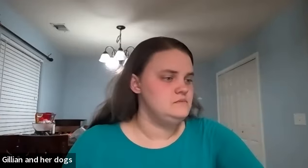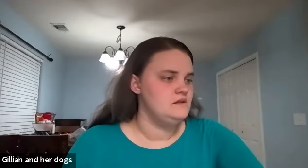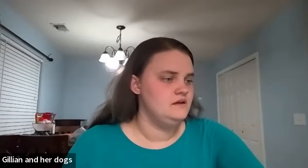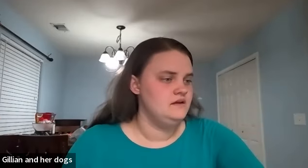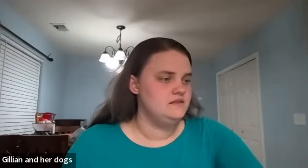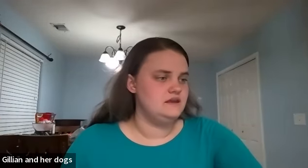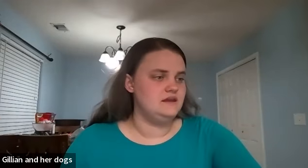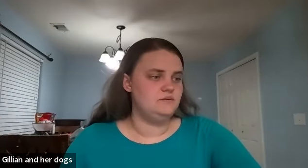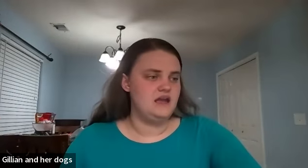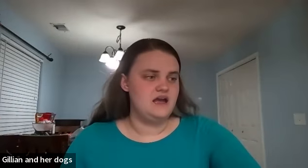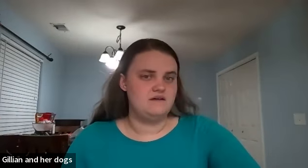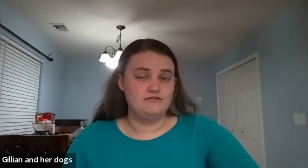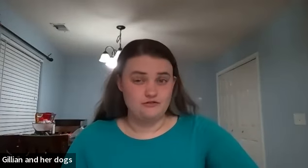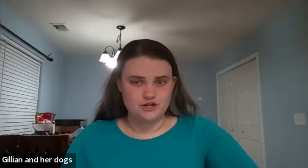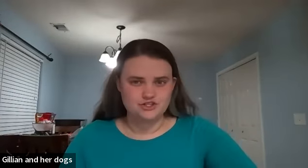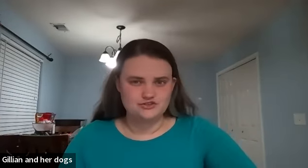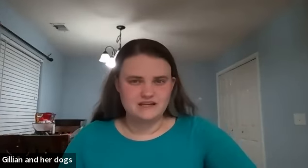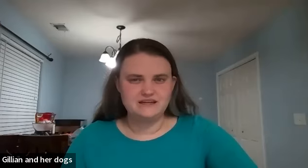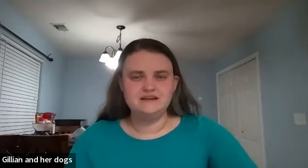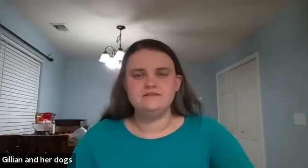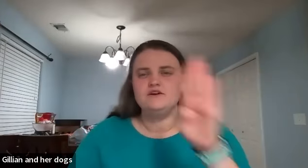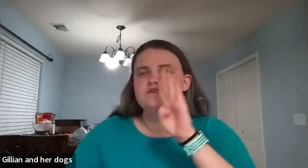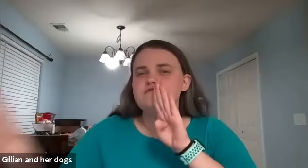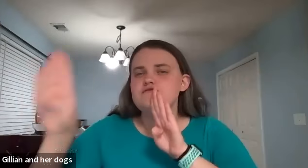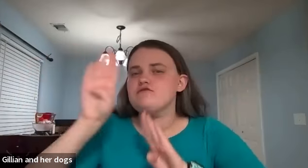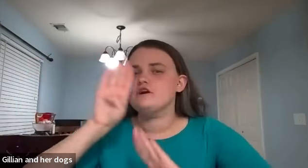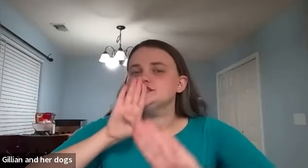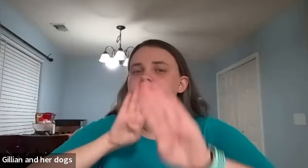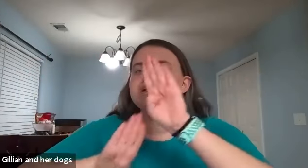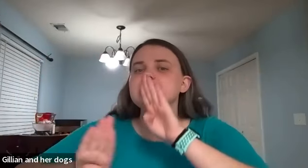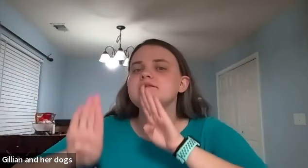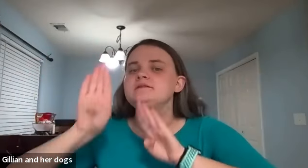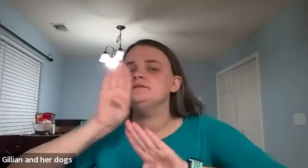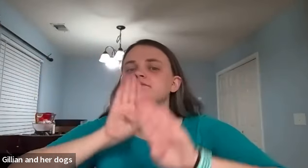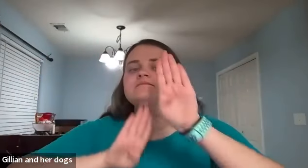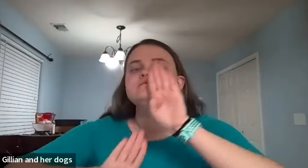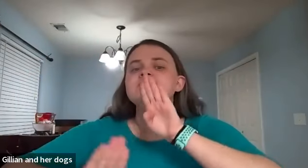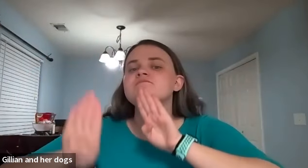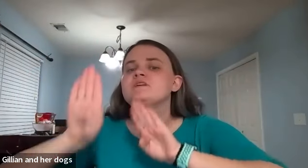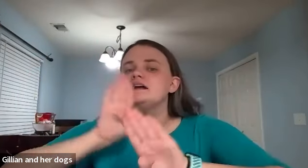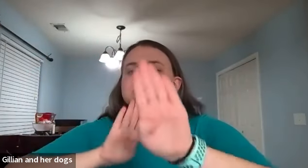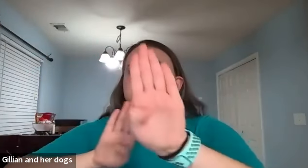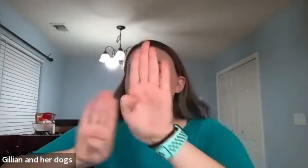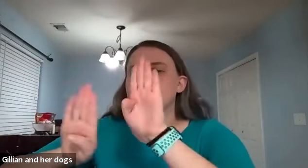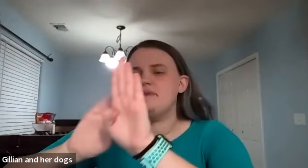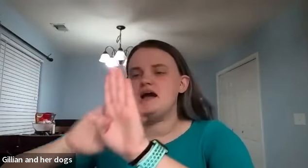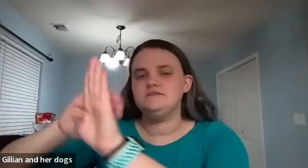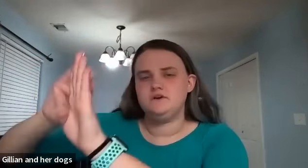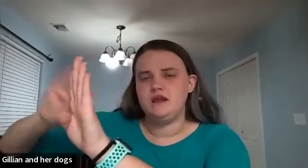then we have frustrated frustrated and it's again like the back of your